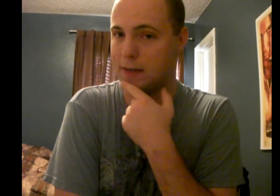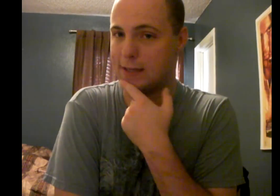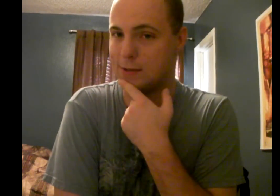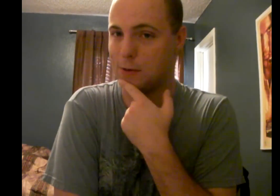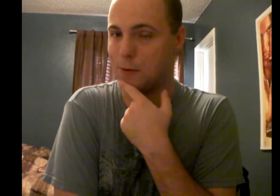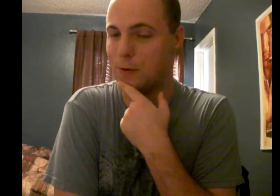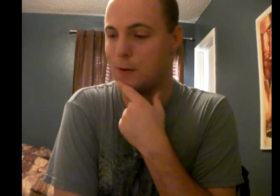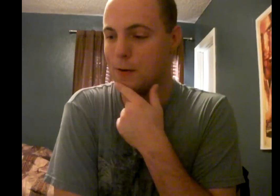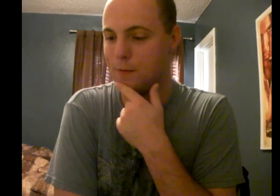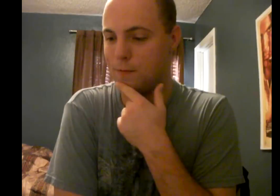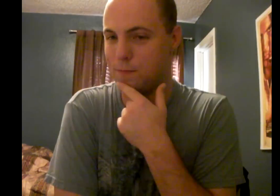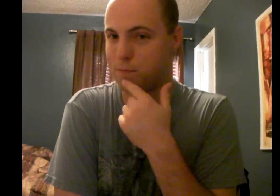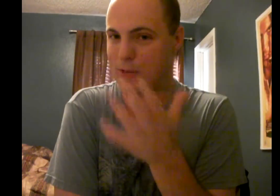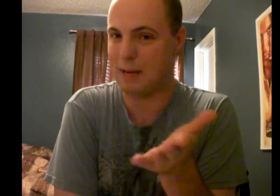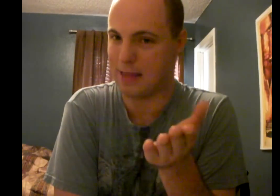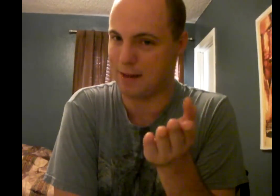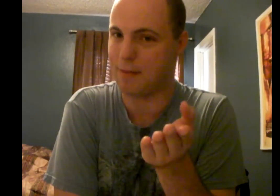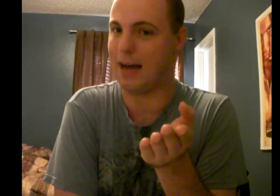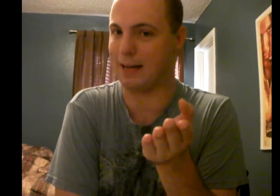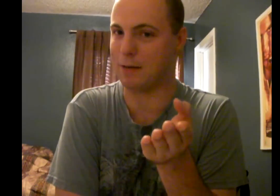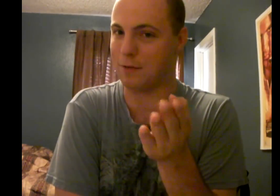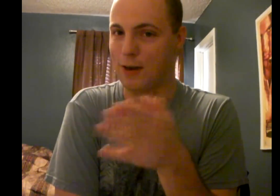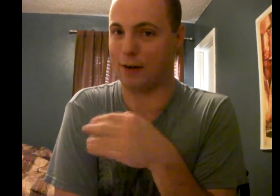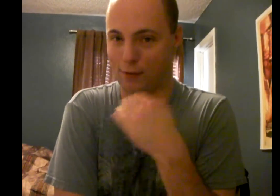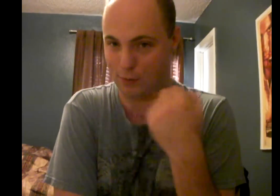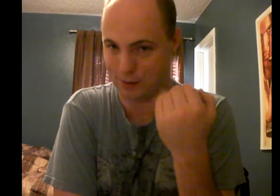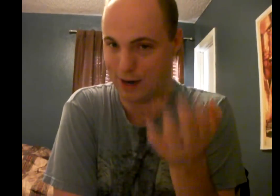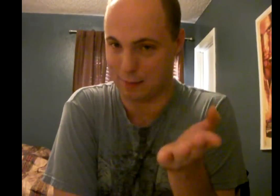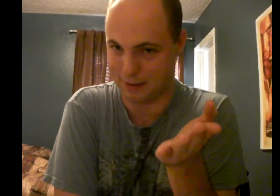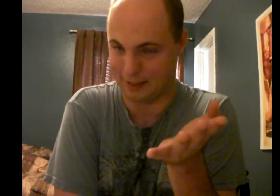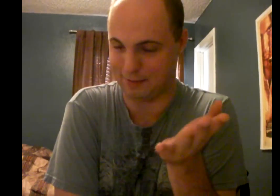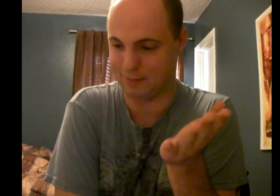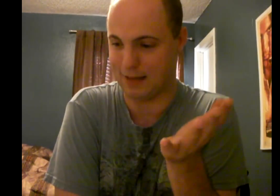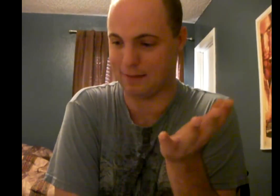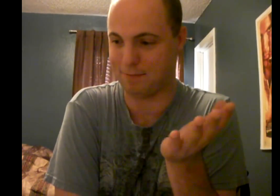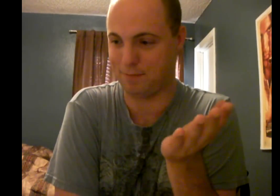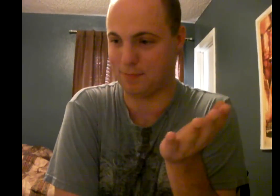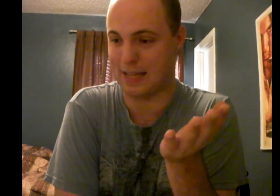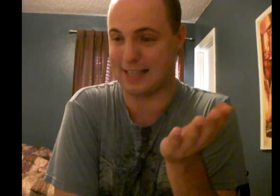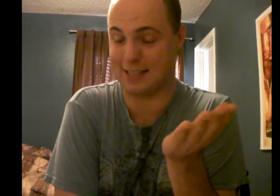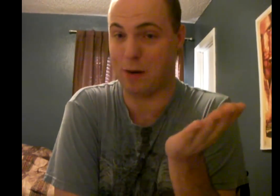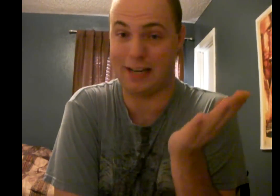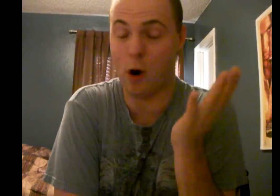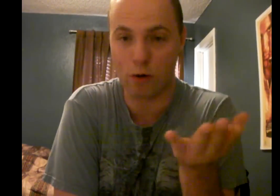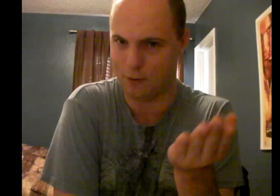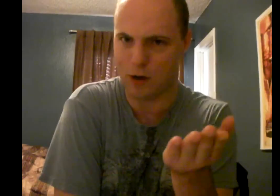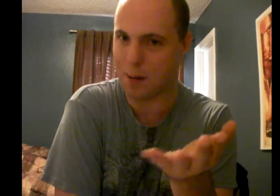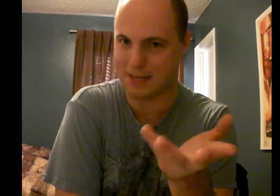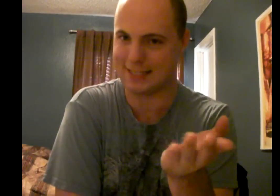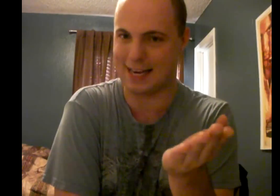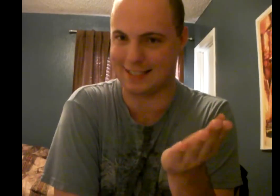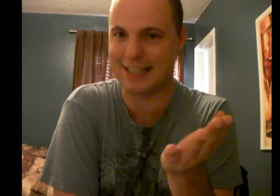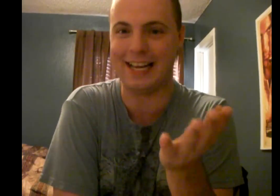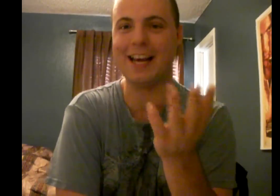comedy. So keep that in mind whenever I review a comedy. That's actually why I don't review comedies, actually.